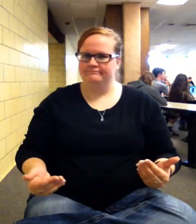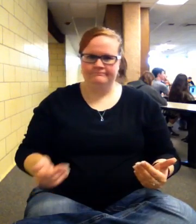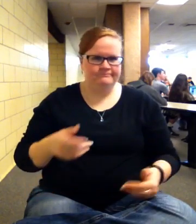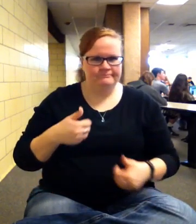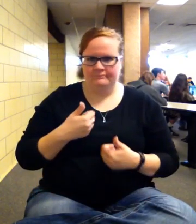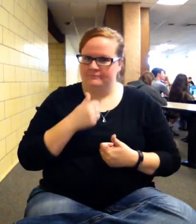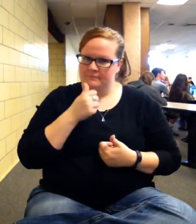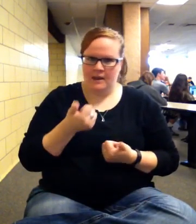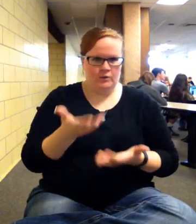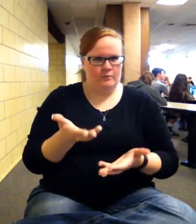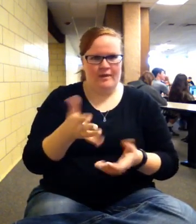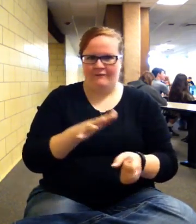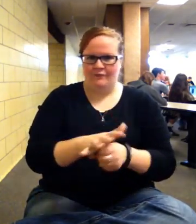even if you guessed it right.